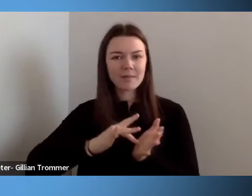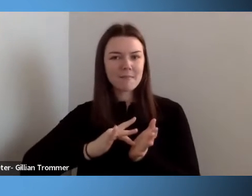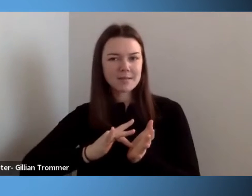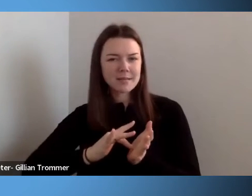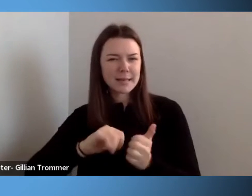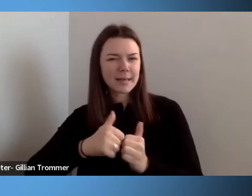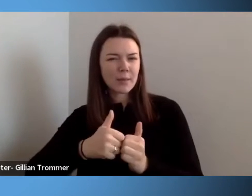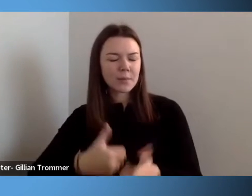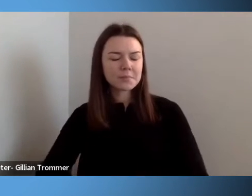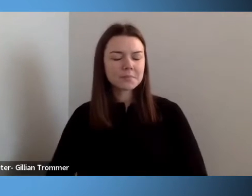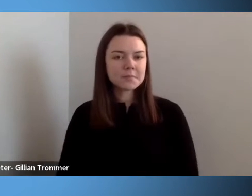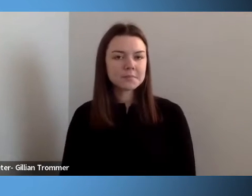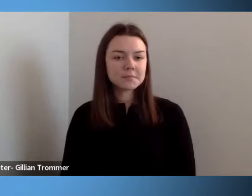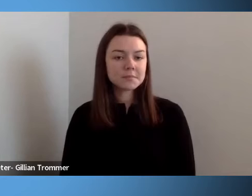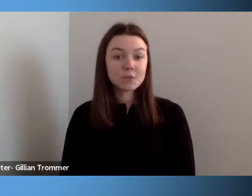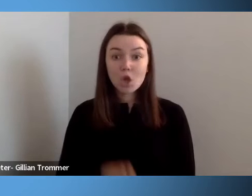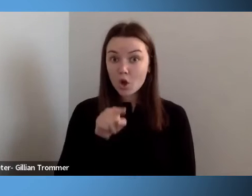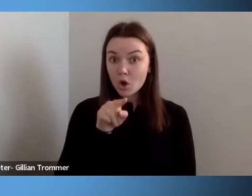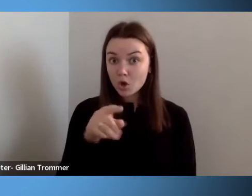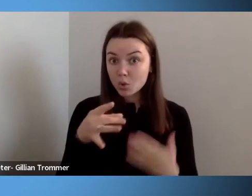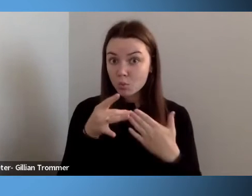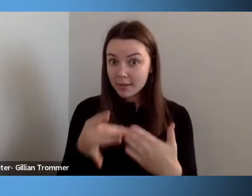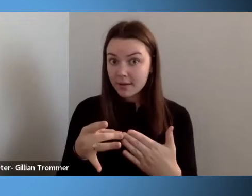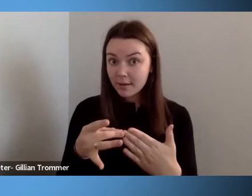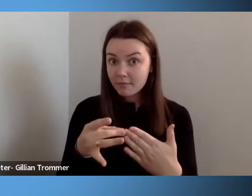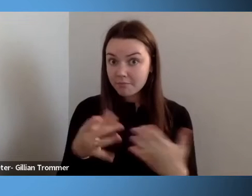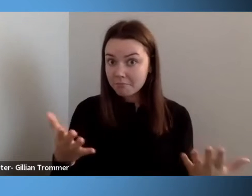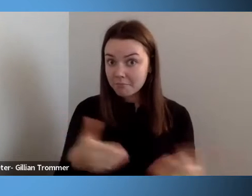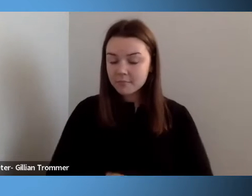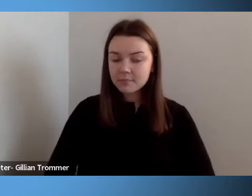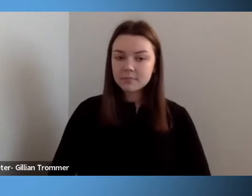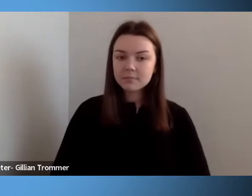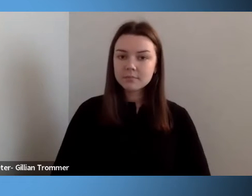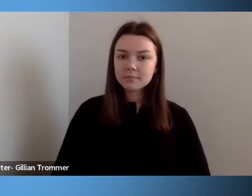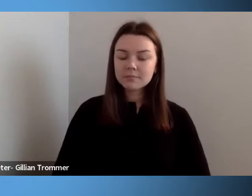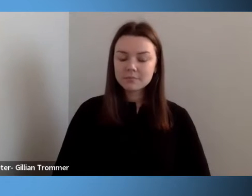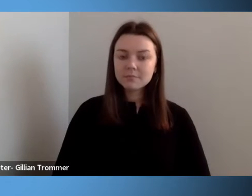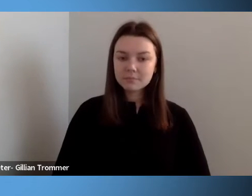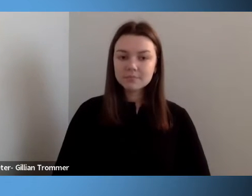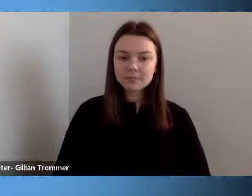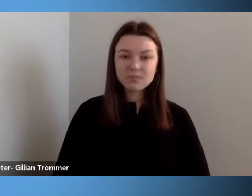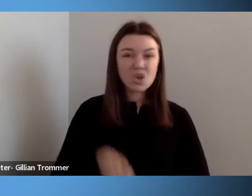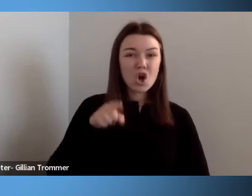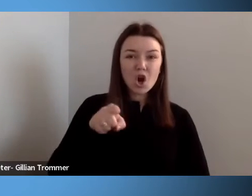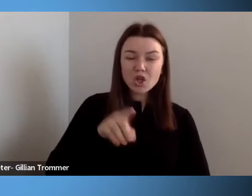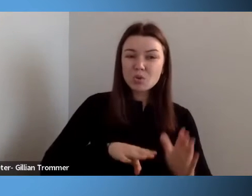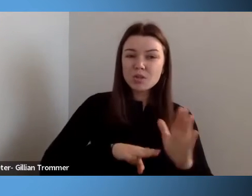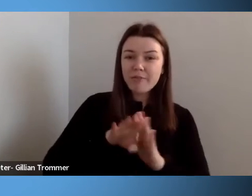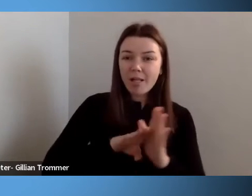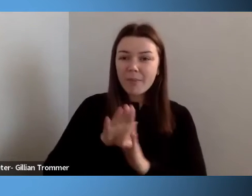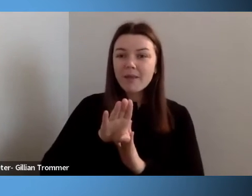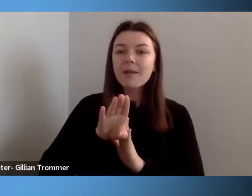Are you leading the way? Are you building a pipeline of talent in your field?